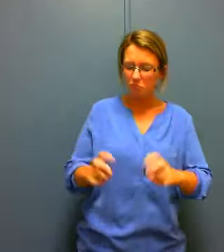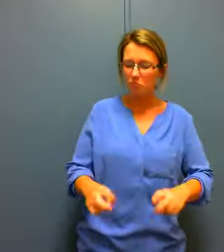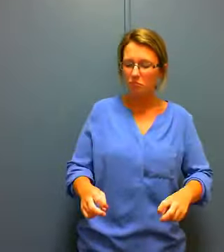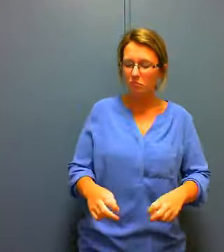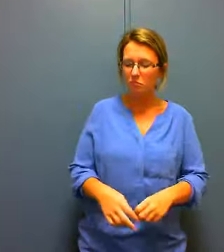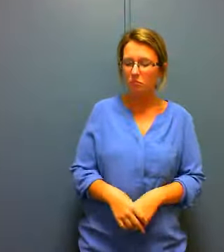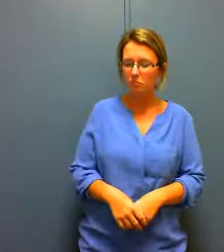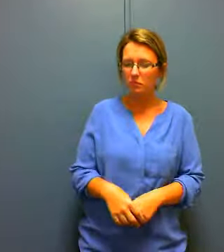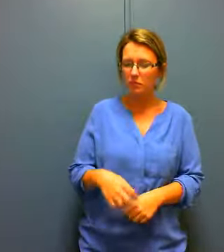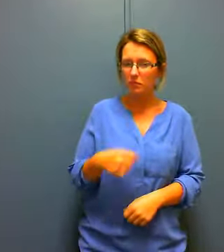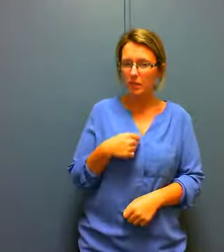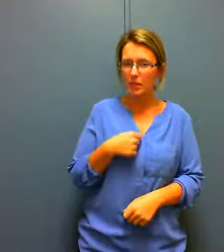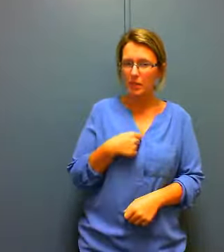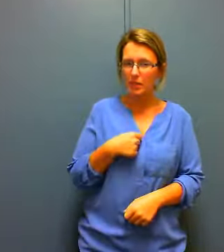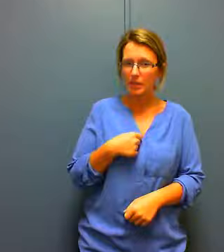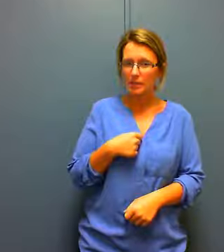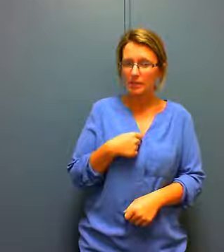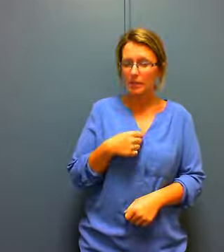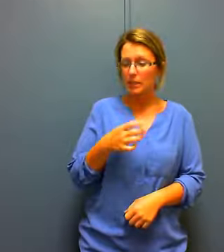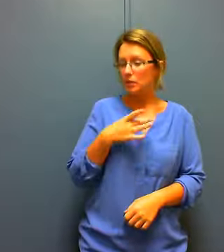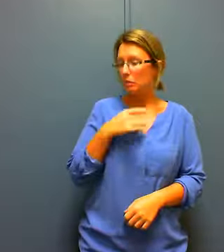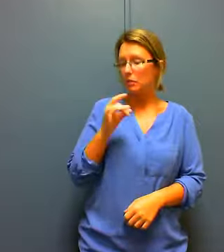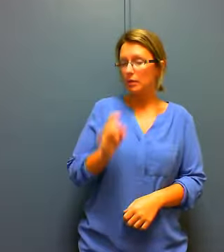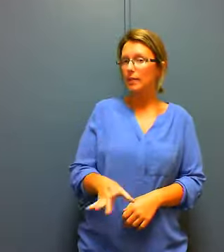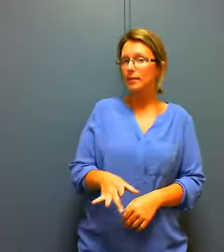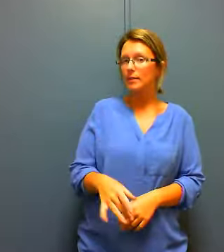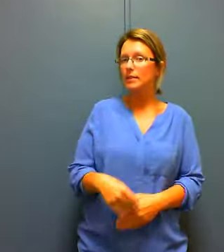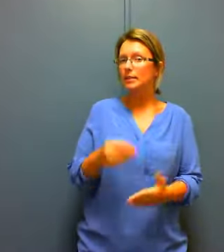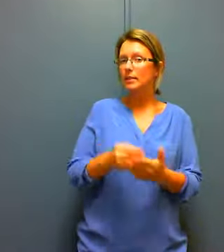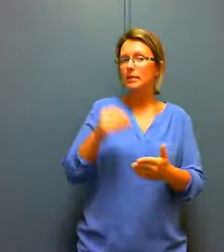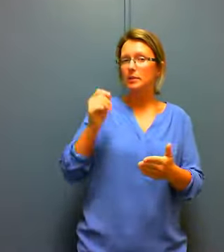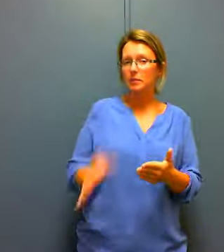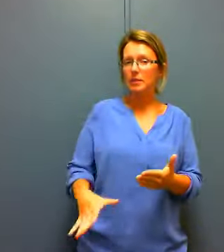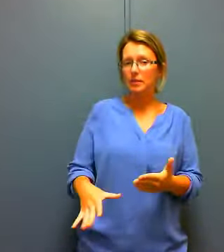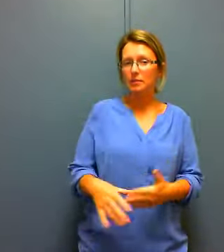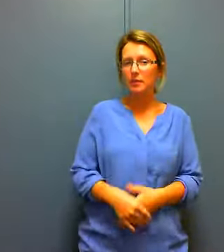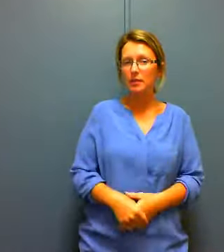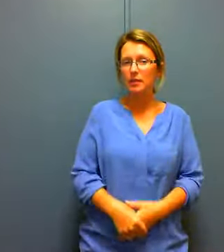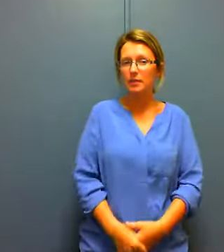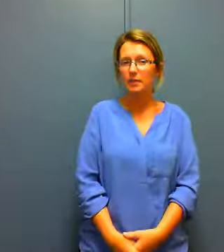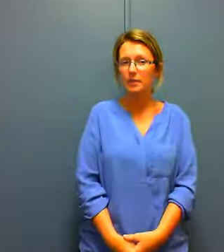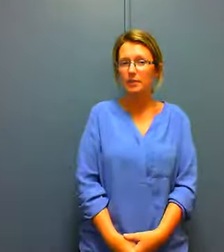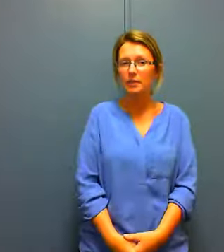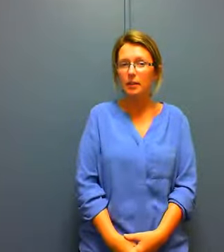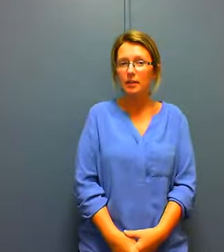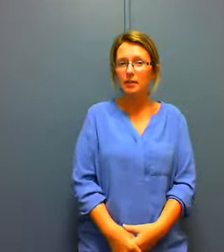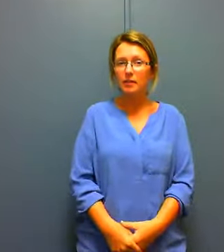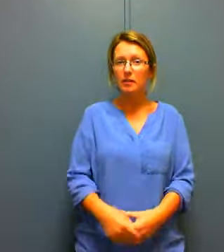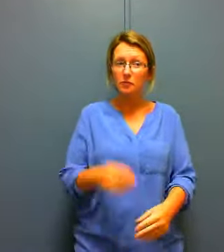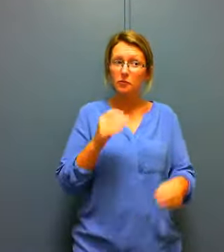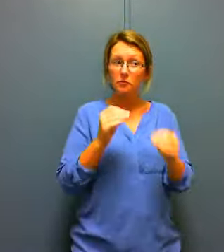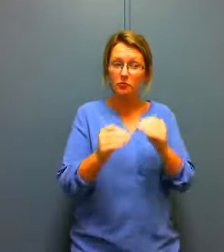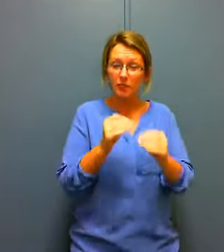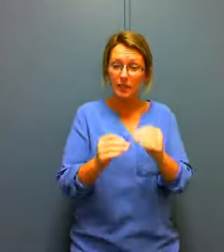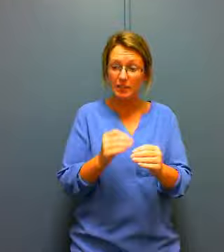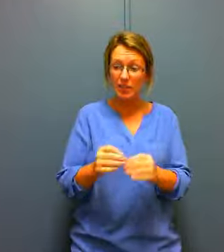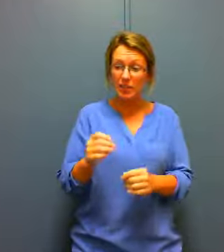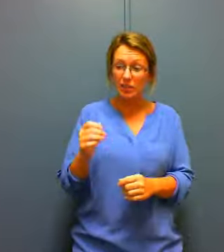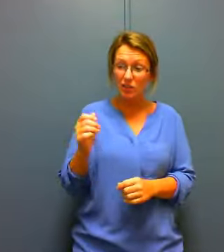but I don't like that because it's expensive I'm sure fixing yourself it would be a lot cheaper if you can do it there are so